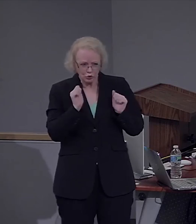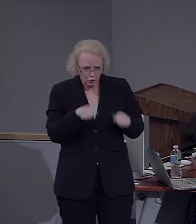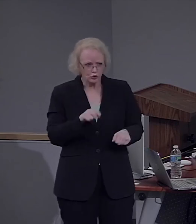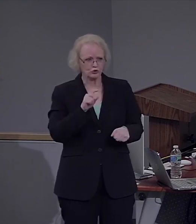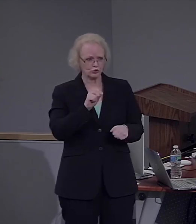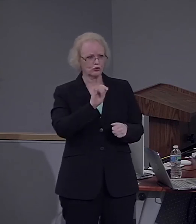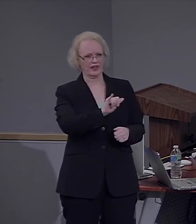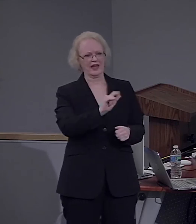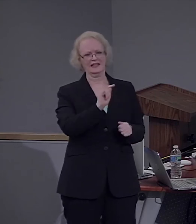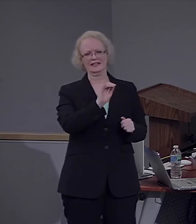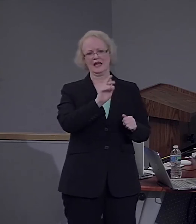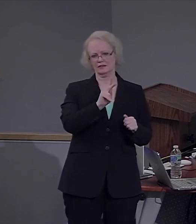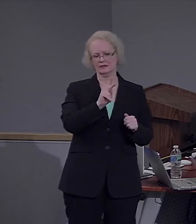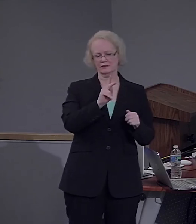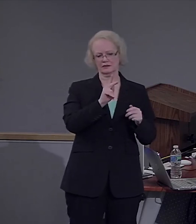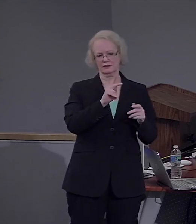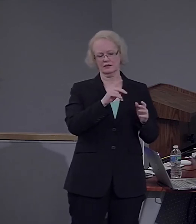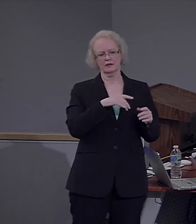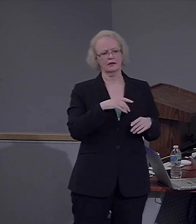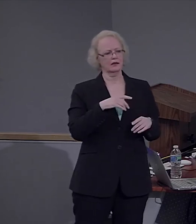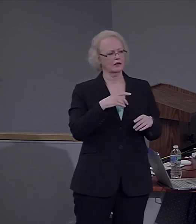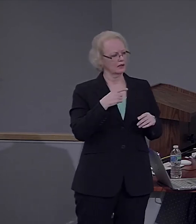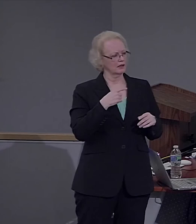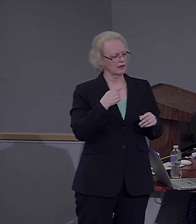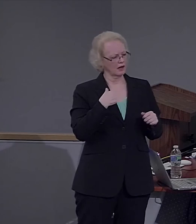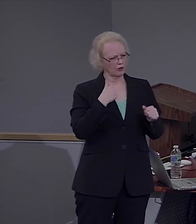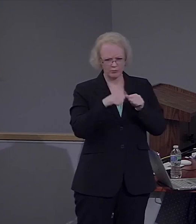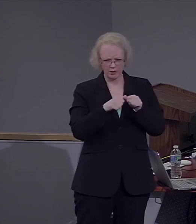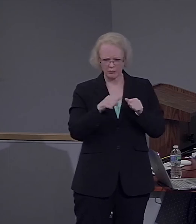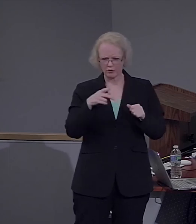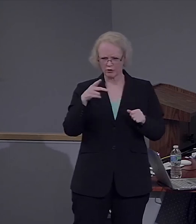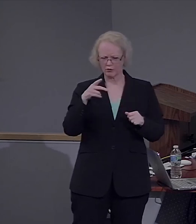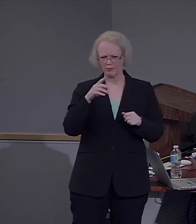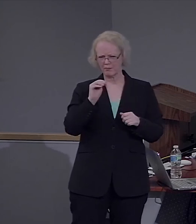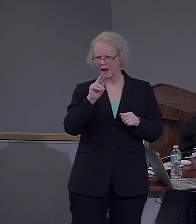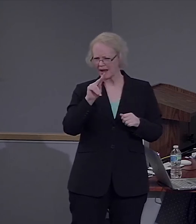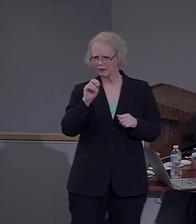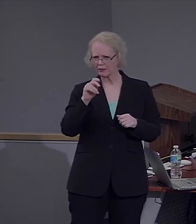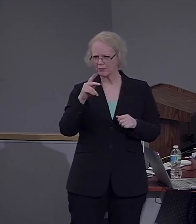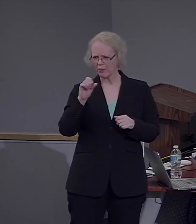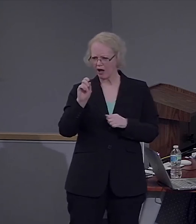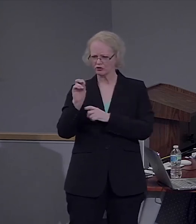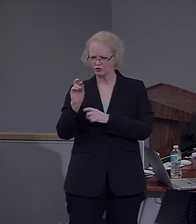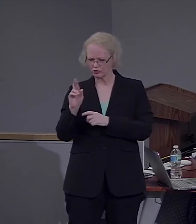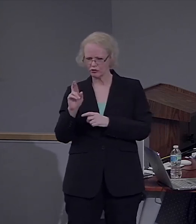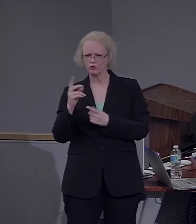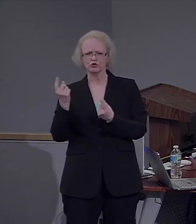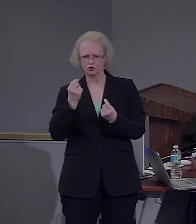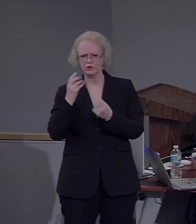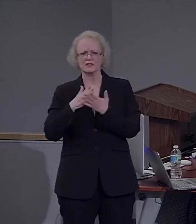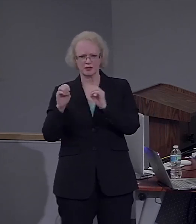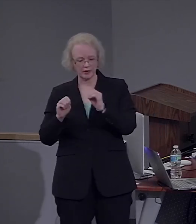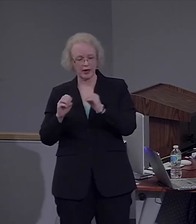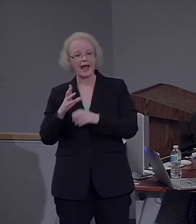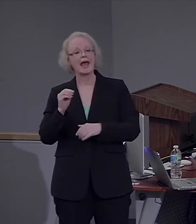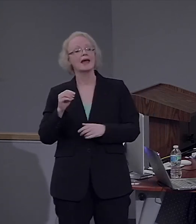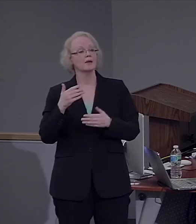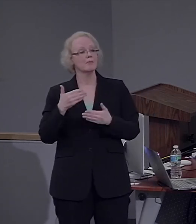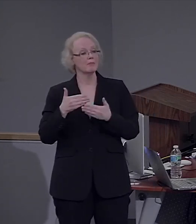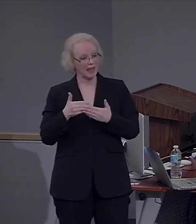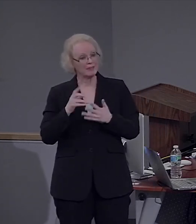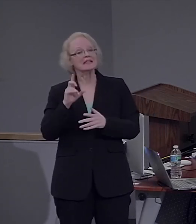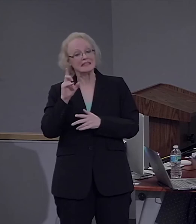task. I remember Mike Postner was already doing this sort of experiments and babies did track and anticipate,